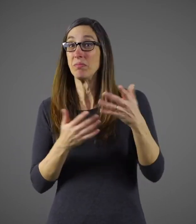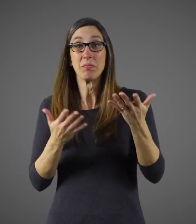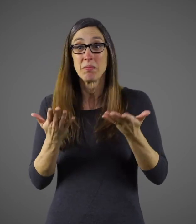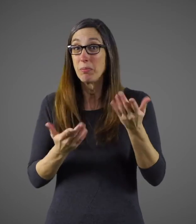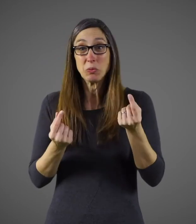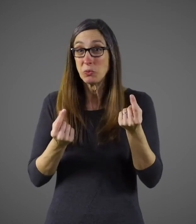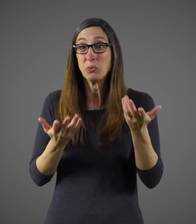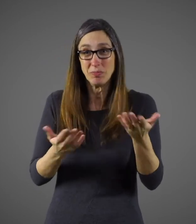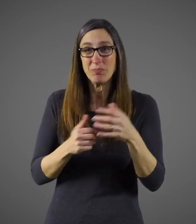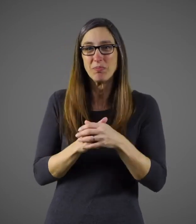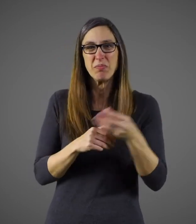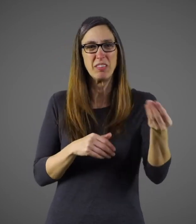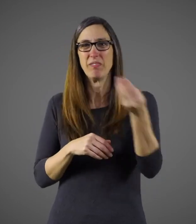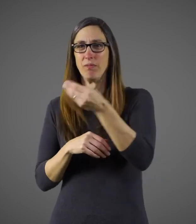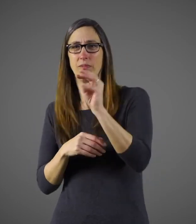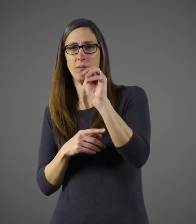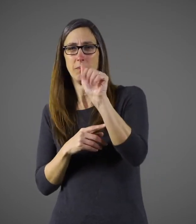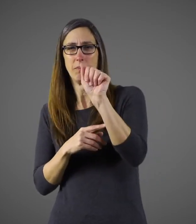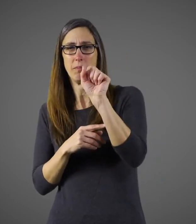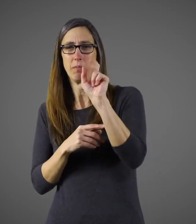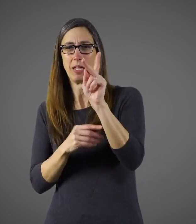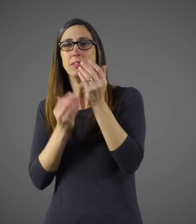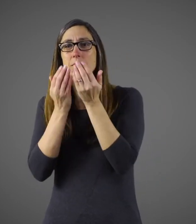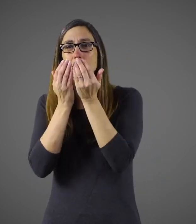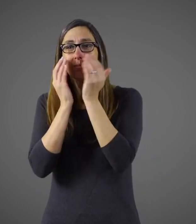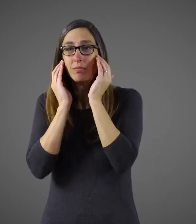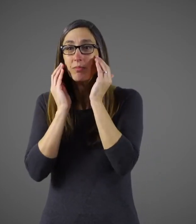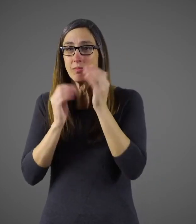They may give you a mask to wear, and if they do, you must use it.